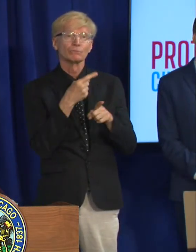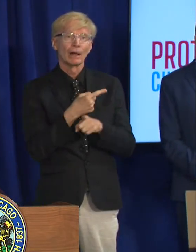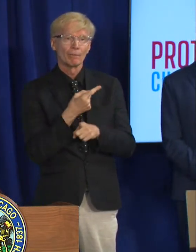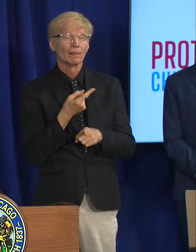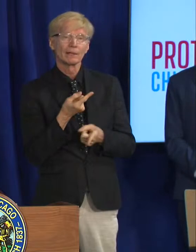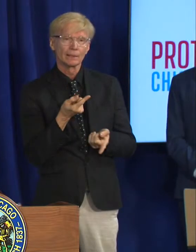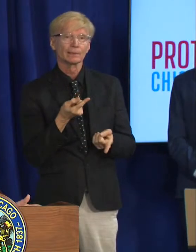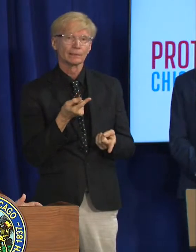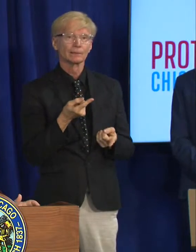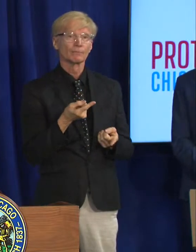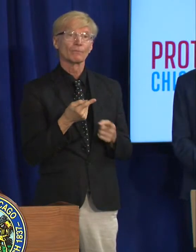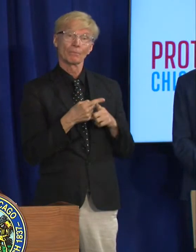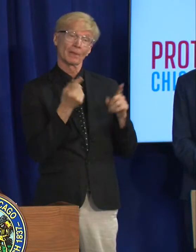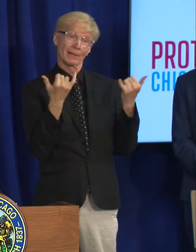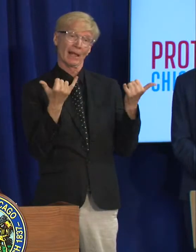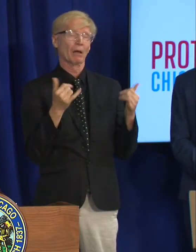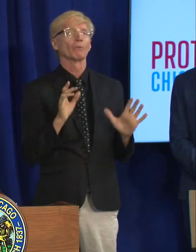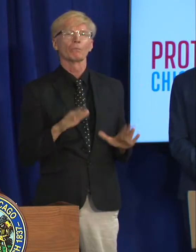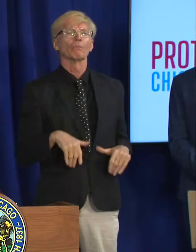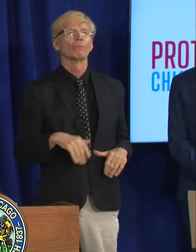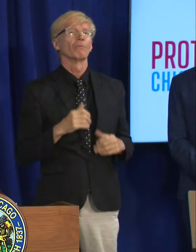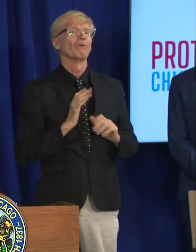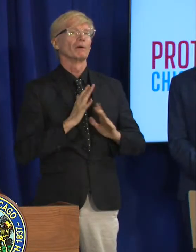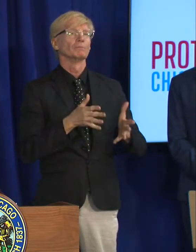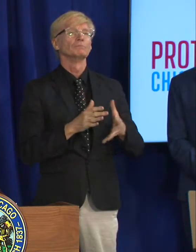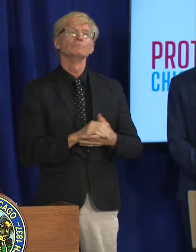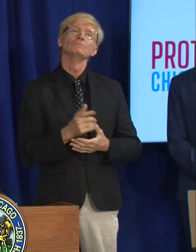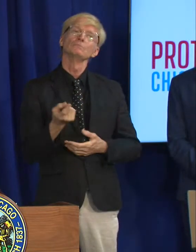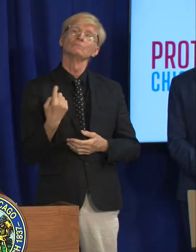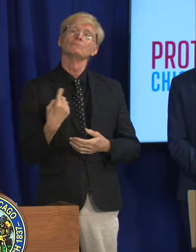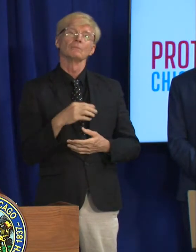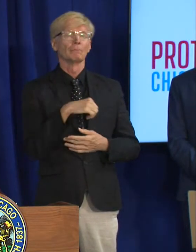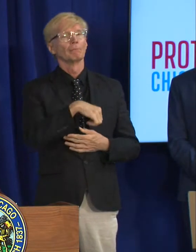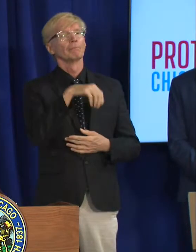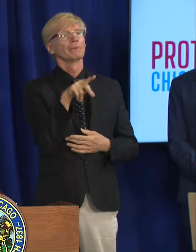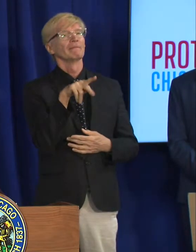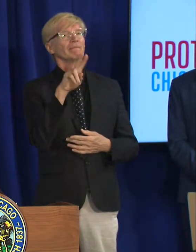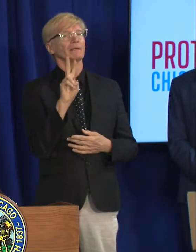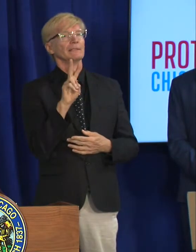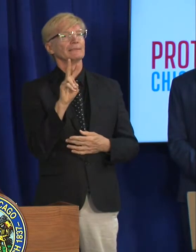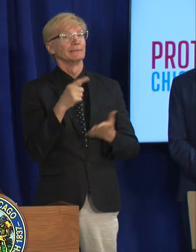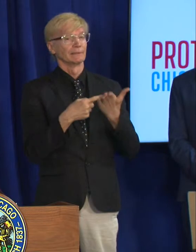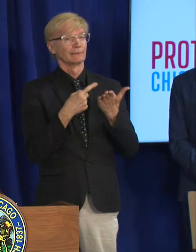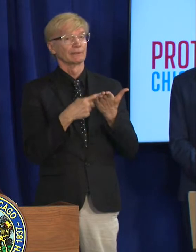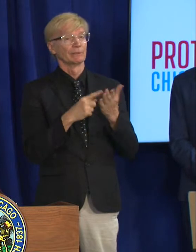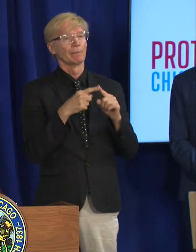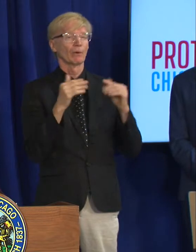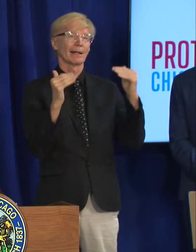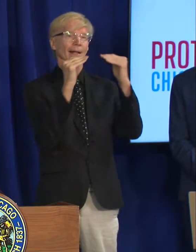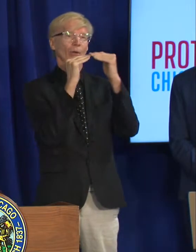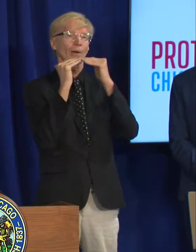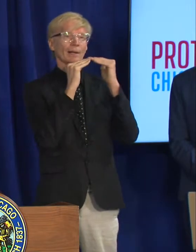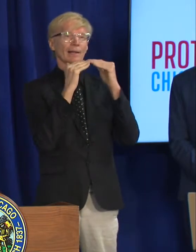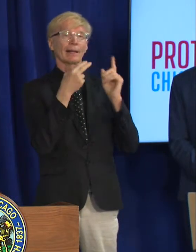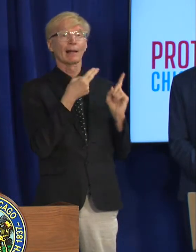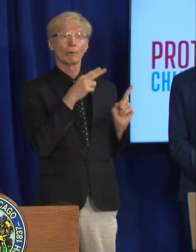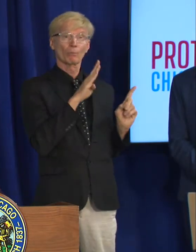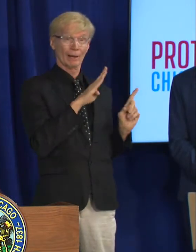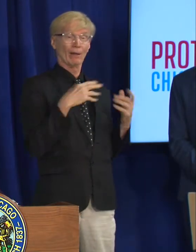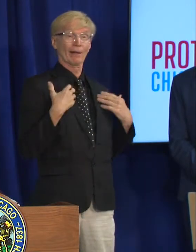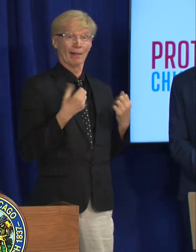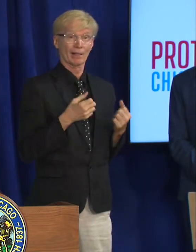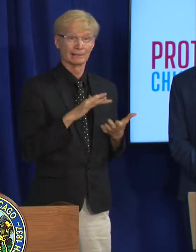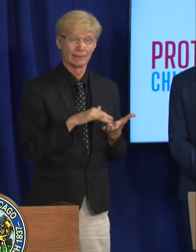uh our needs but right now it continues to going back to npv uh when we talk equity i know howard brown you had mentioned this